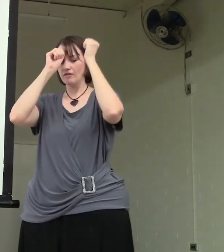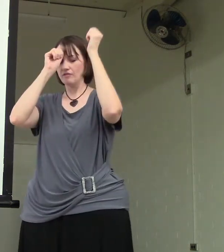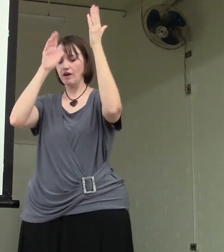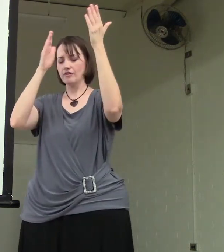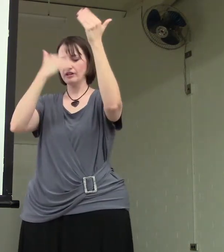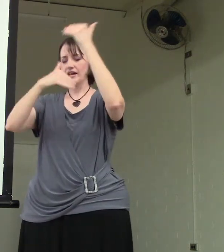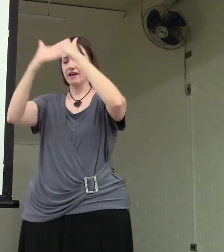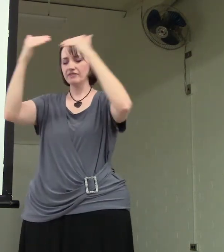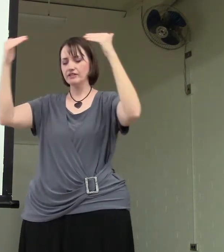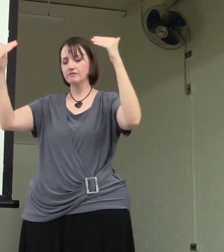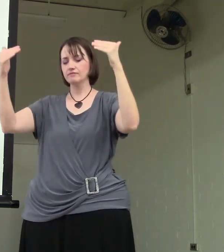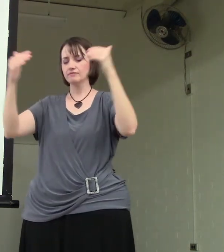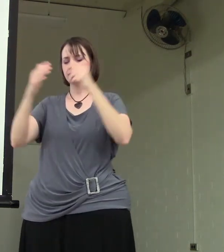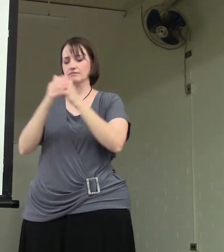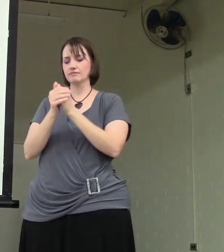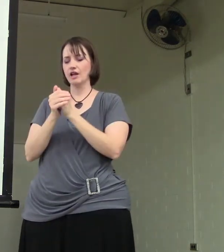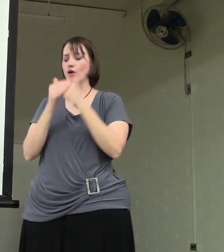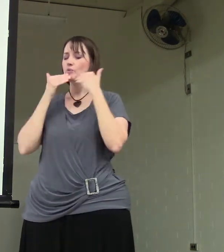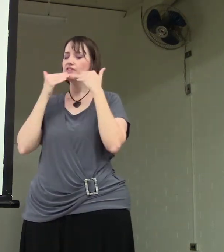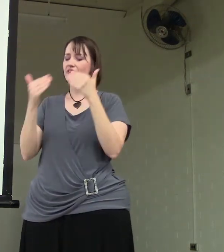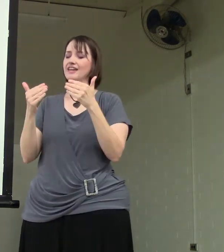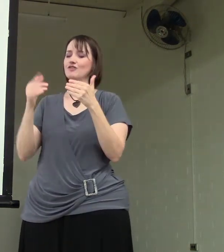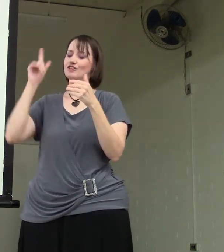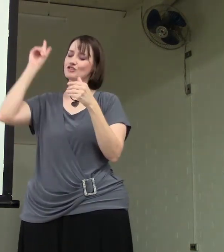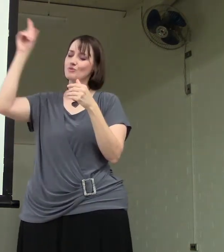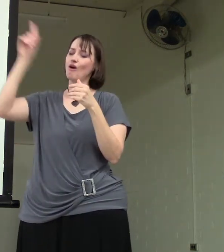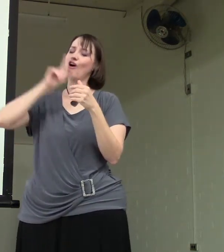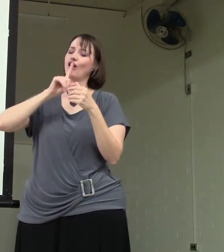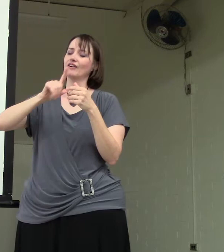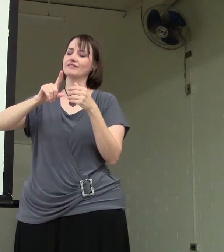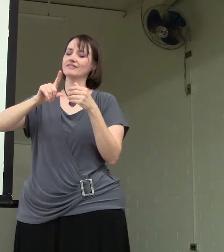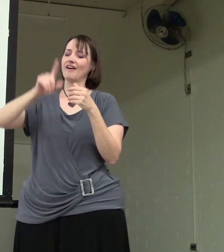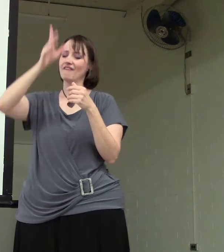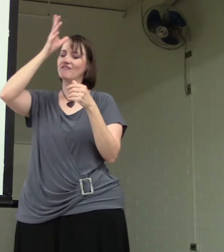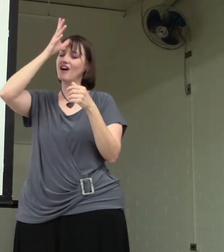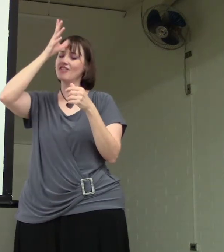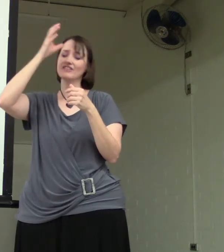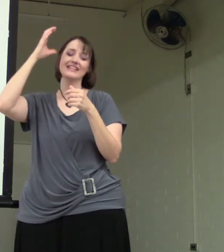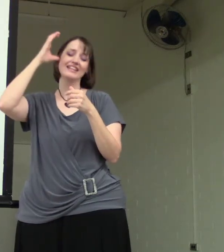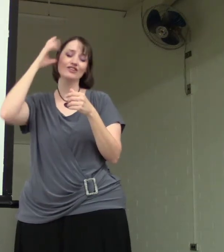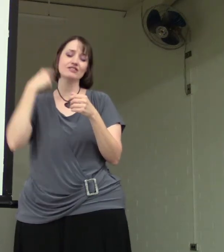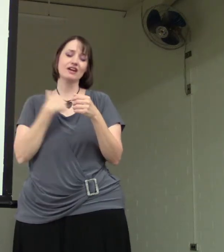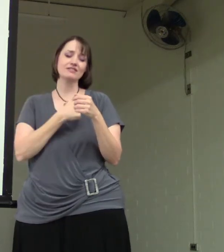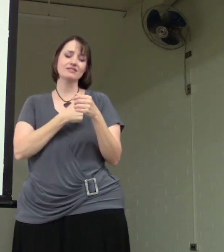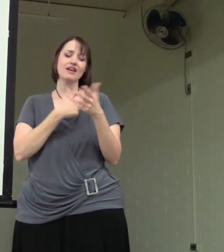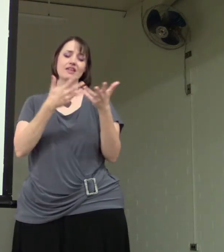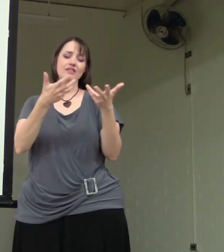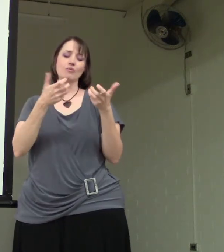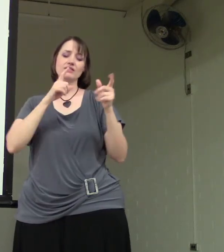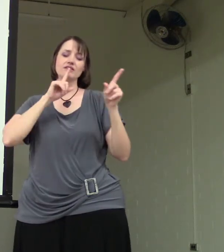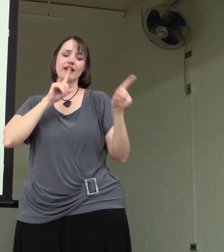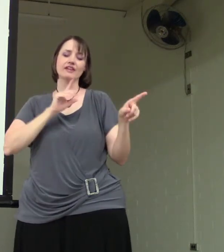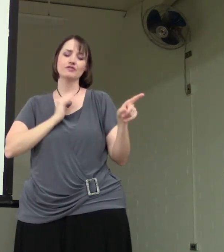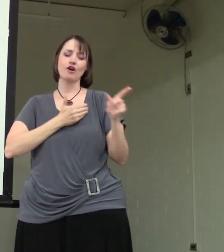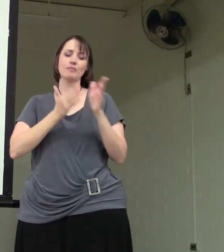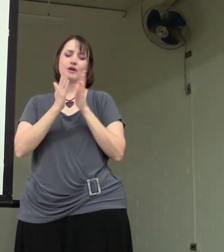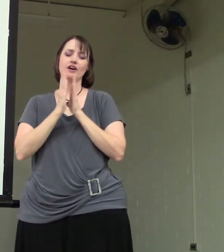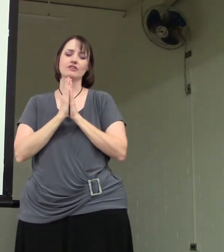Father in heaven, we thank you that you are a father that hears us, that wants to answer our prayers.